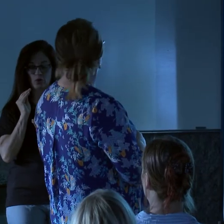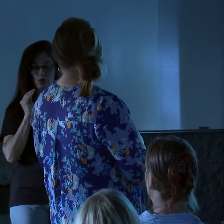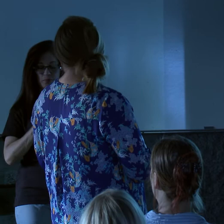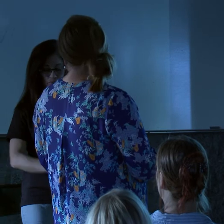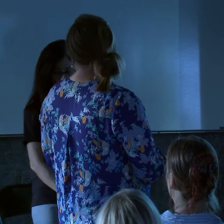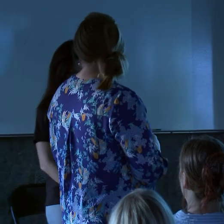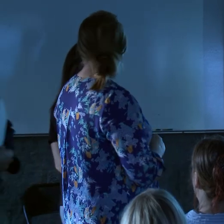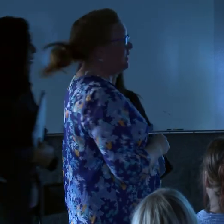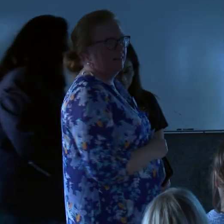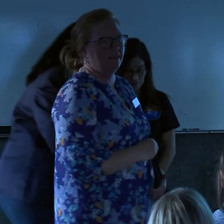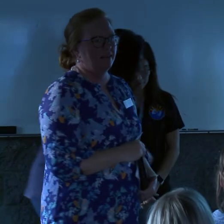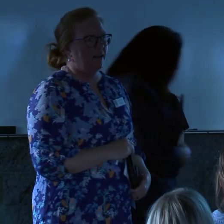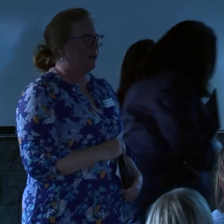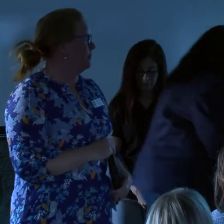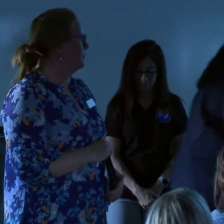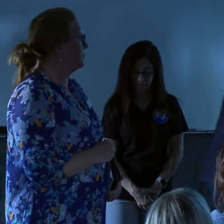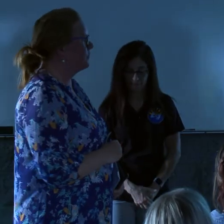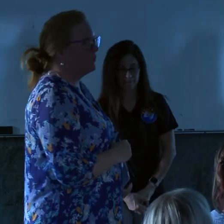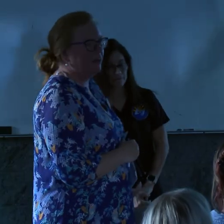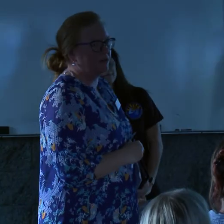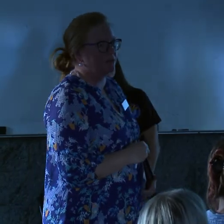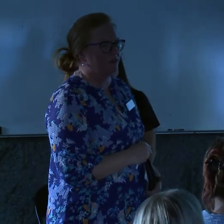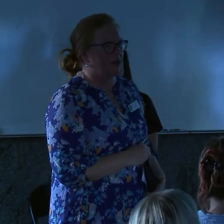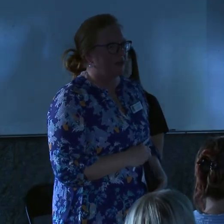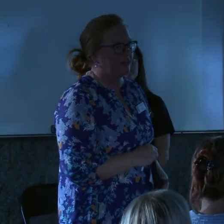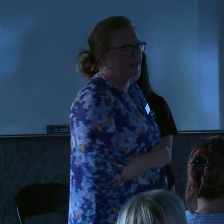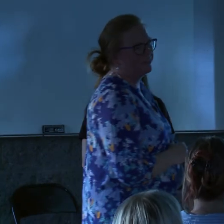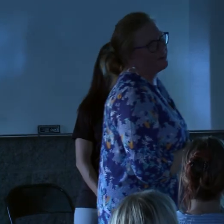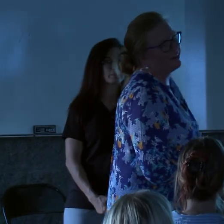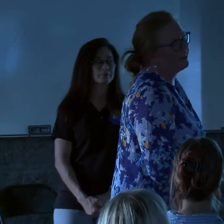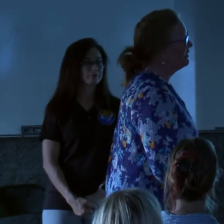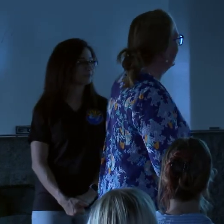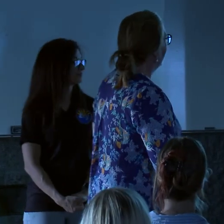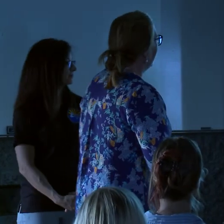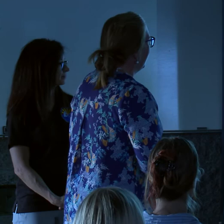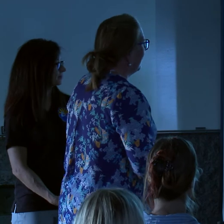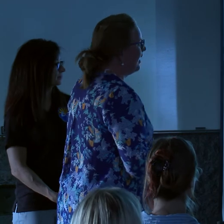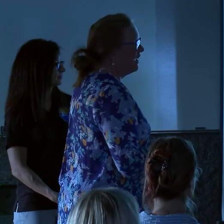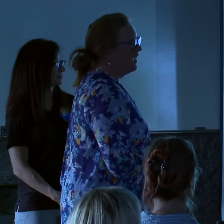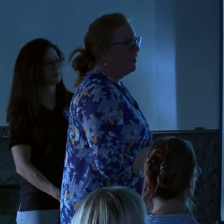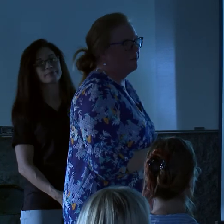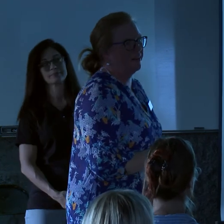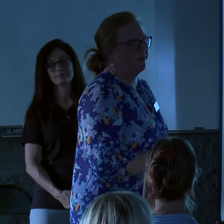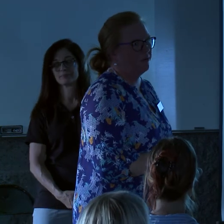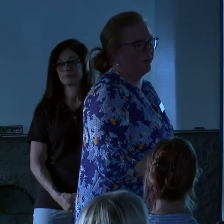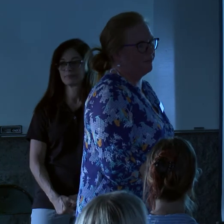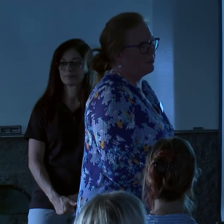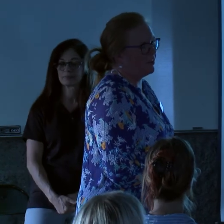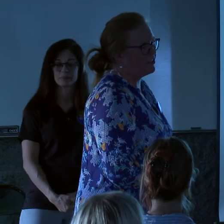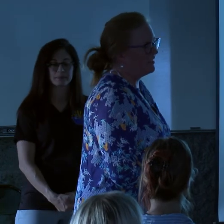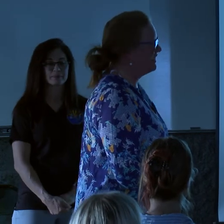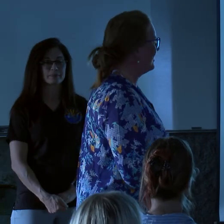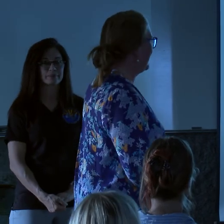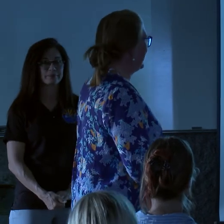repair. Yeah, let me get it done. We'll get Christopher back in here. Sorry. Christopher, I don't want to get me wrong.